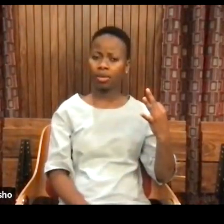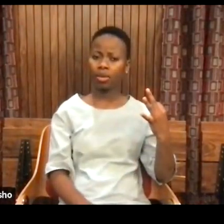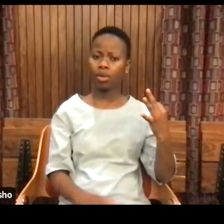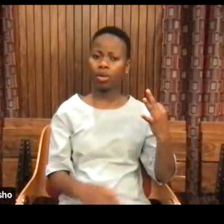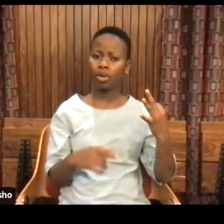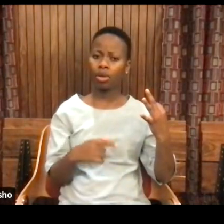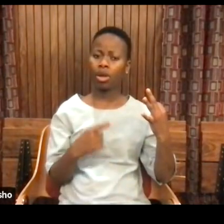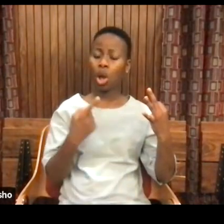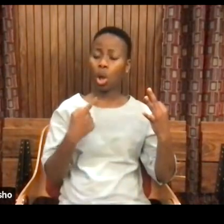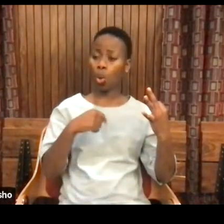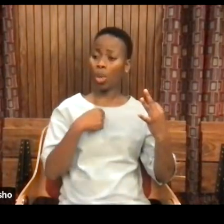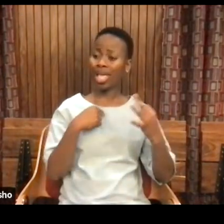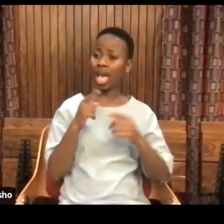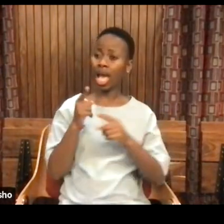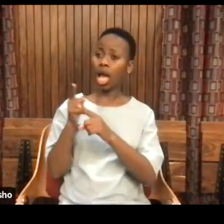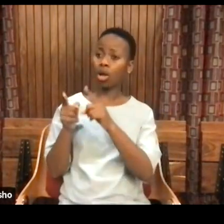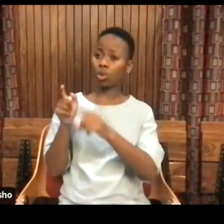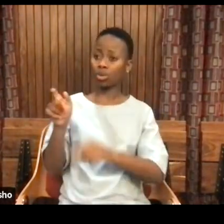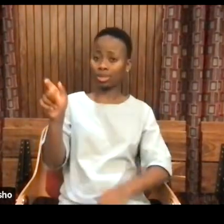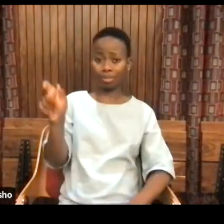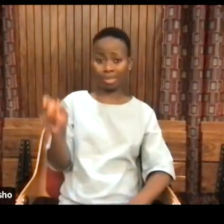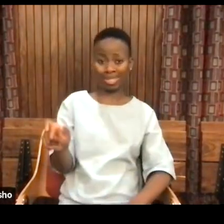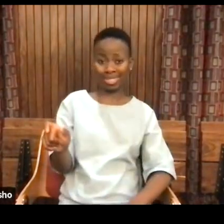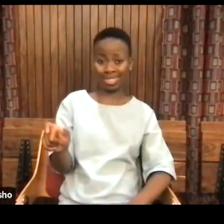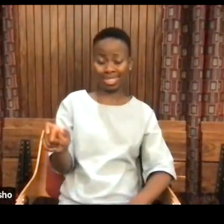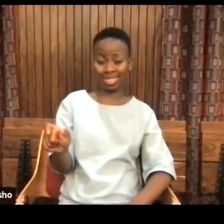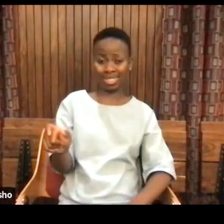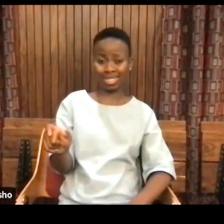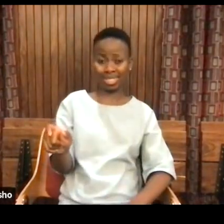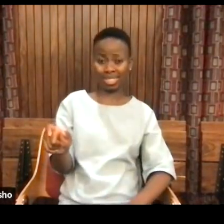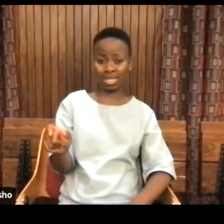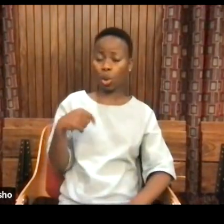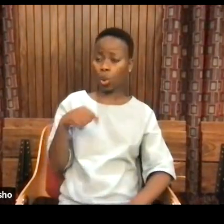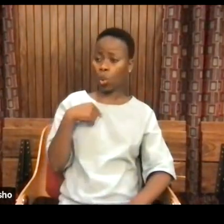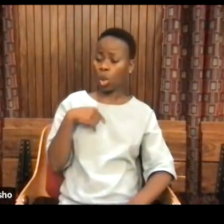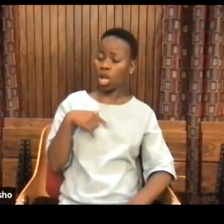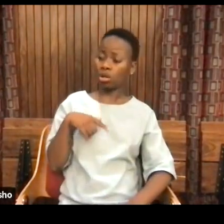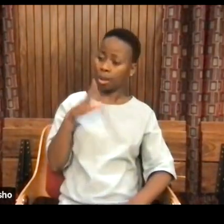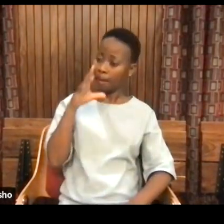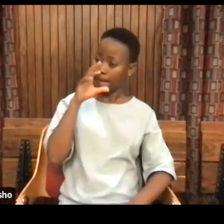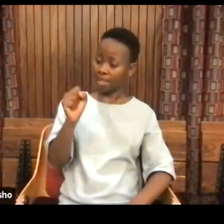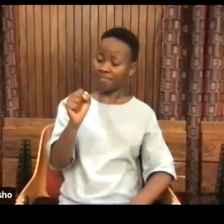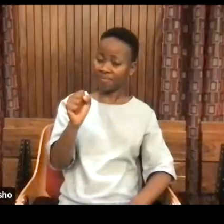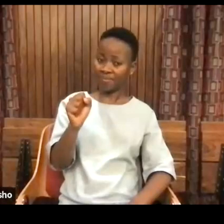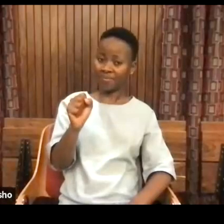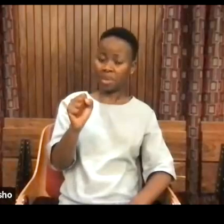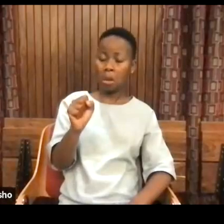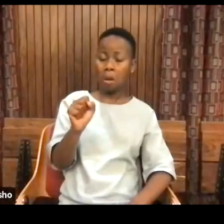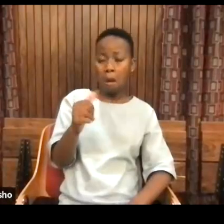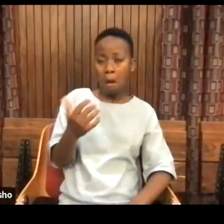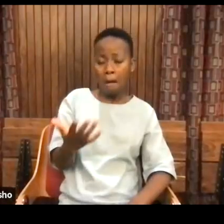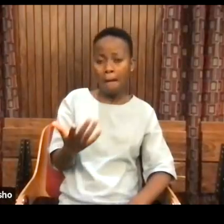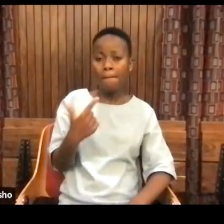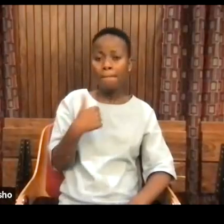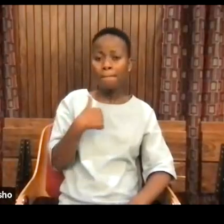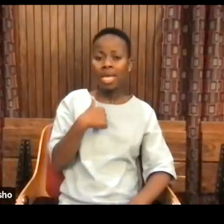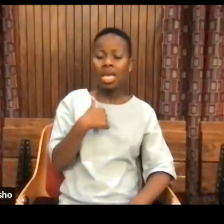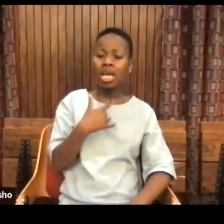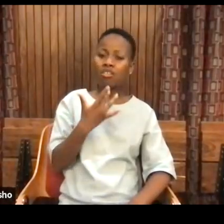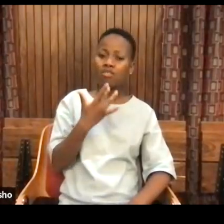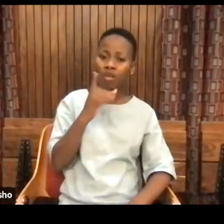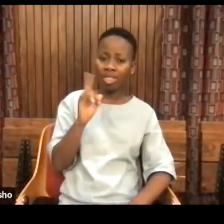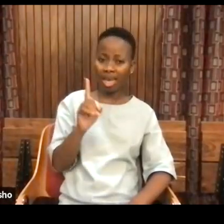conviction by accusation. I would prefer a society in which people go through